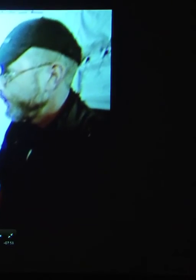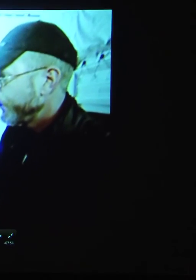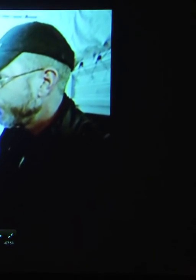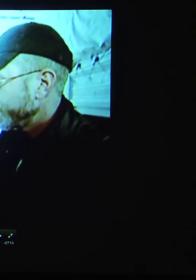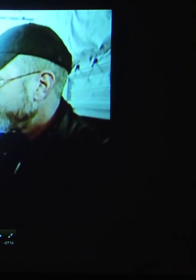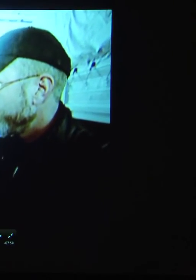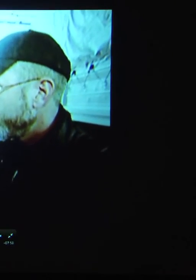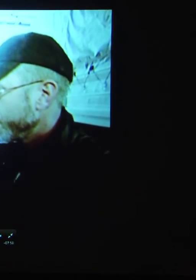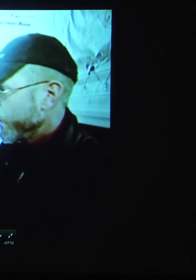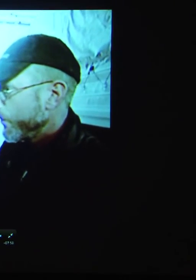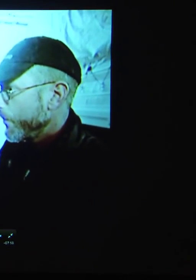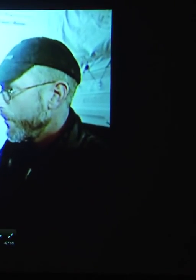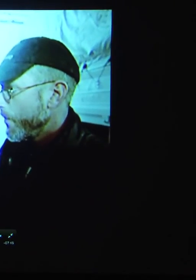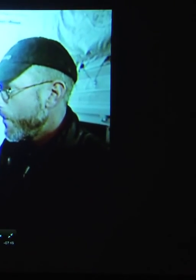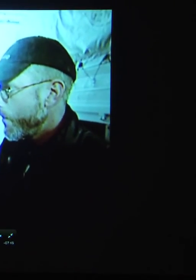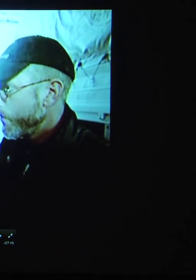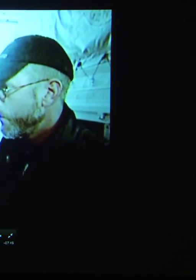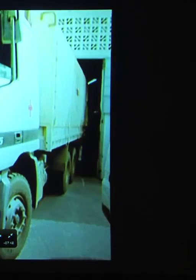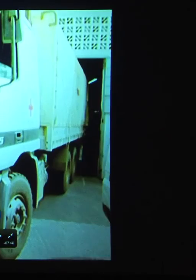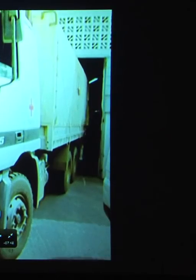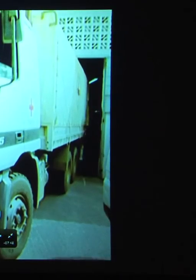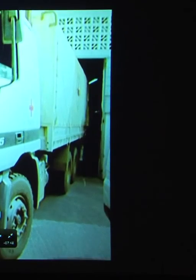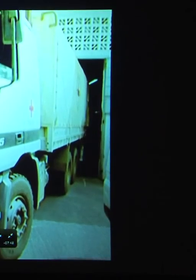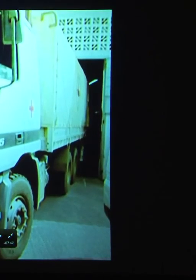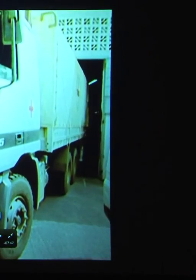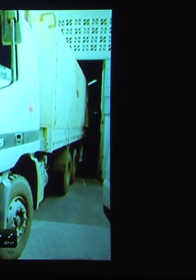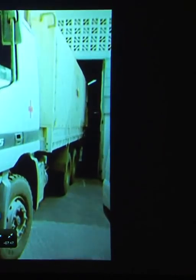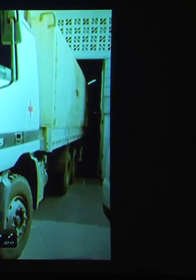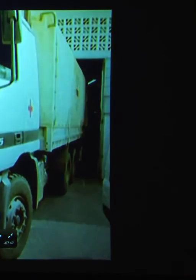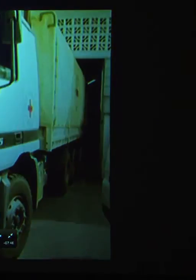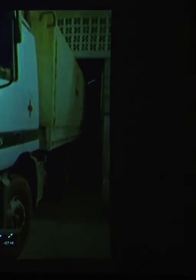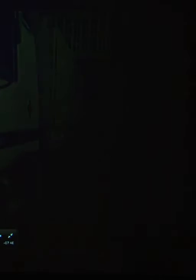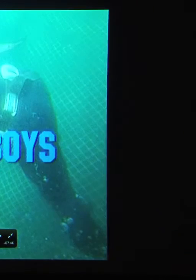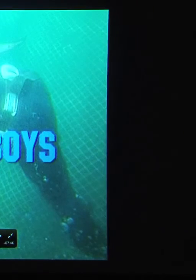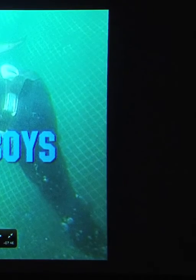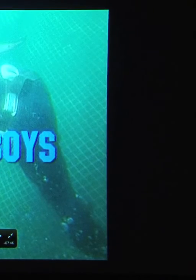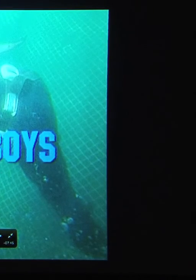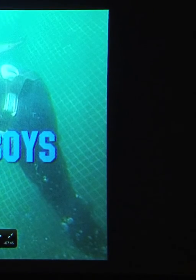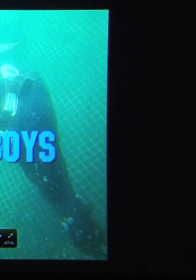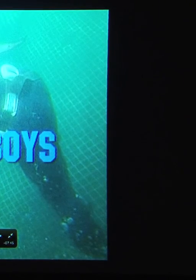Humanitarian heroes like these two New Zealanders, helping to rebuild Liberia post-Civil War.